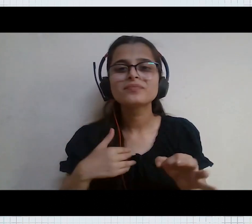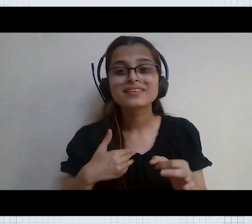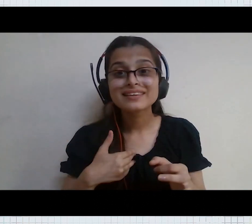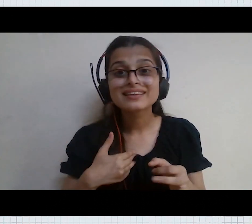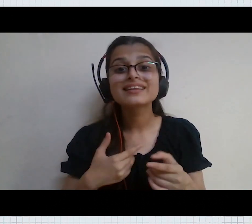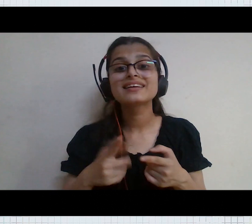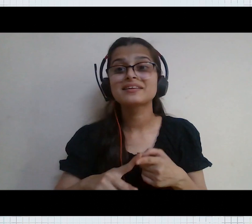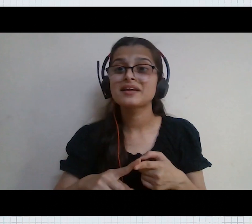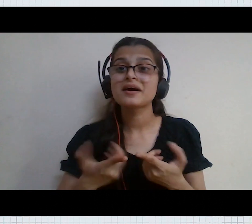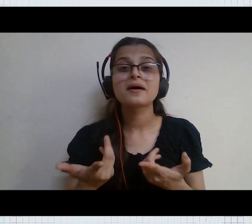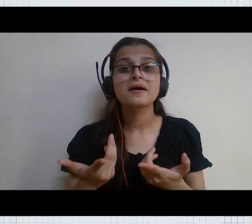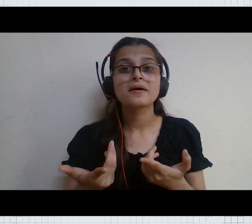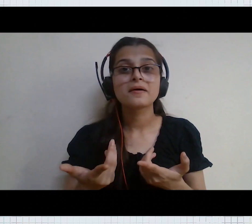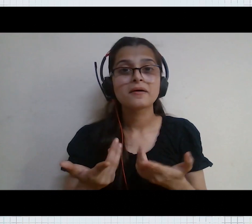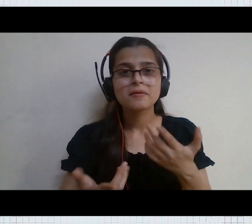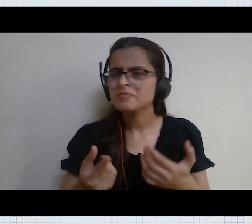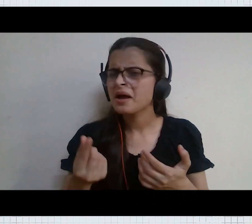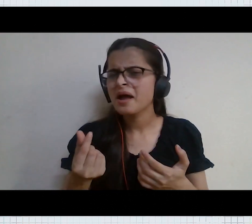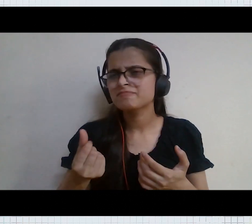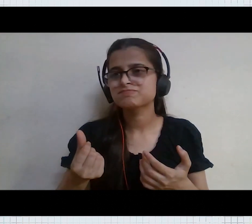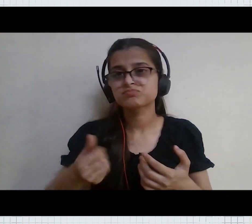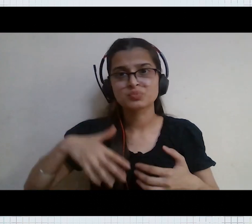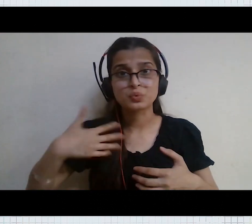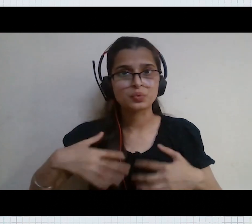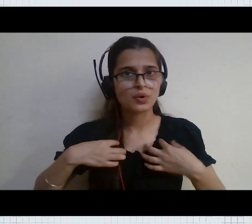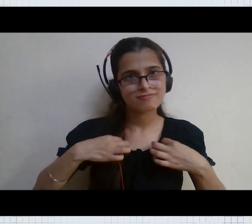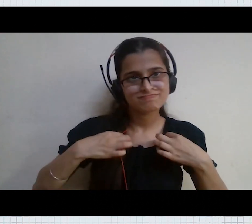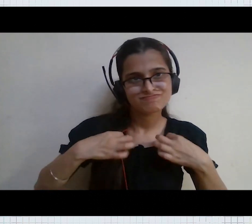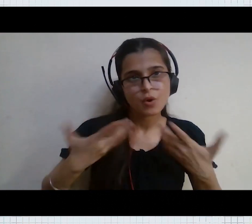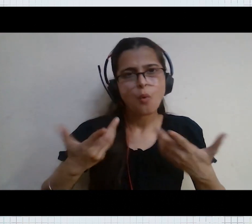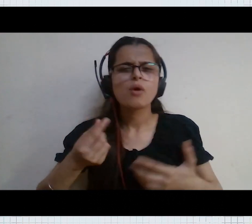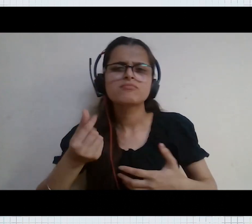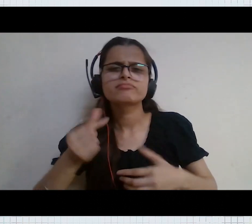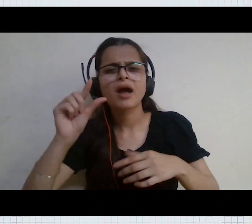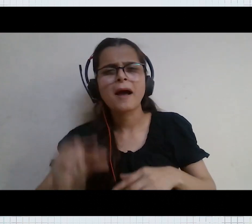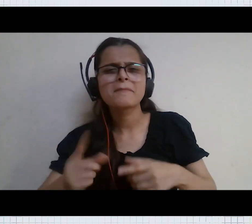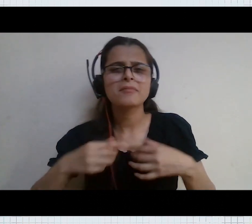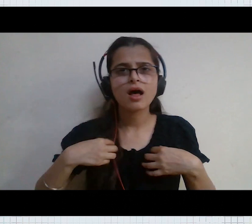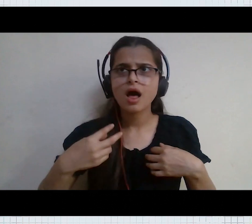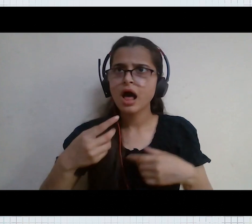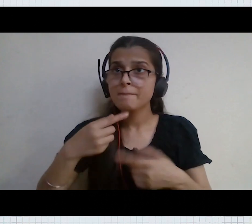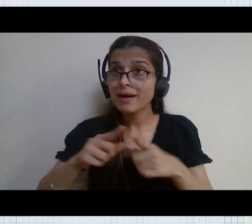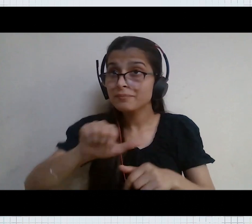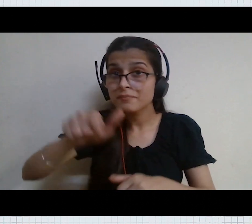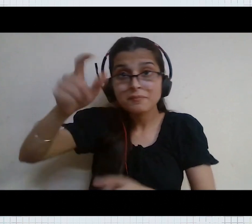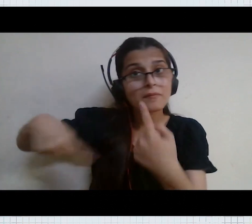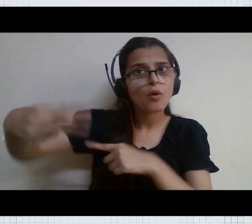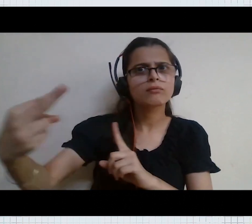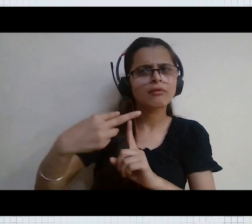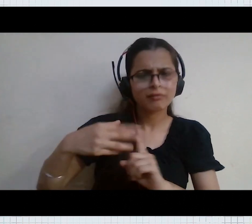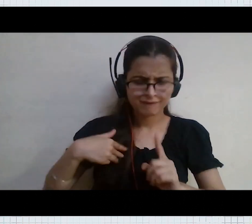i might be wearing a costly dress or a shabby cheap dress that i wear it is you who has to look at it